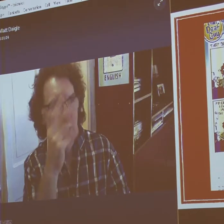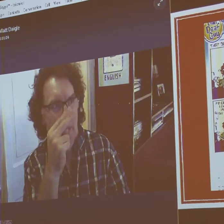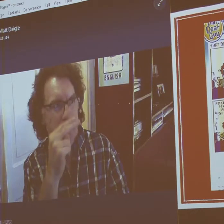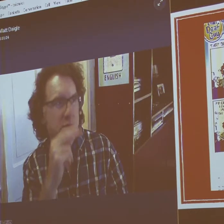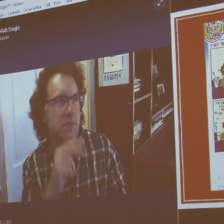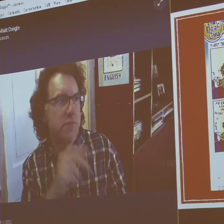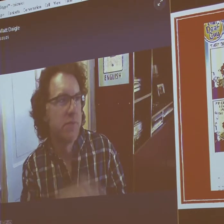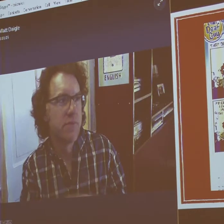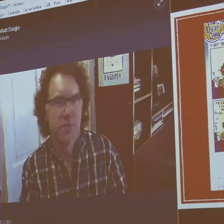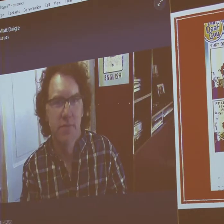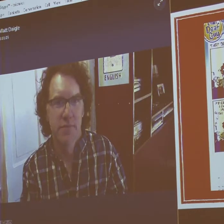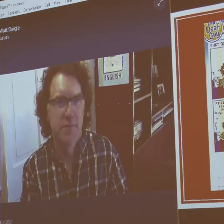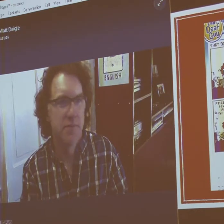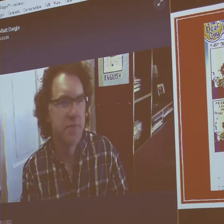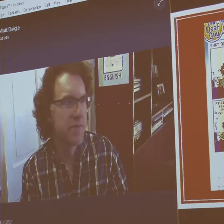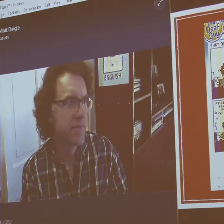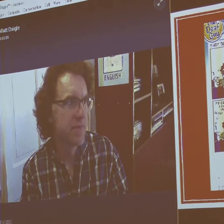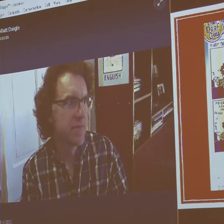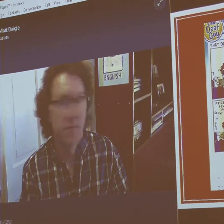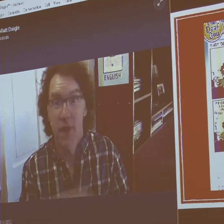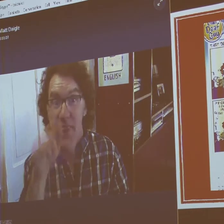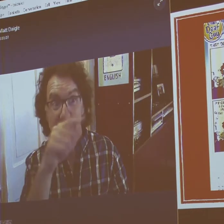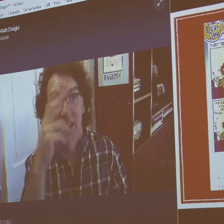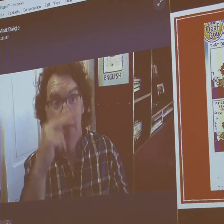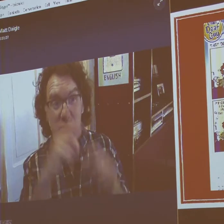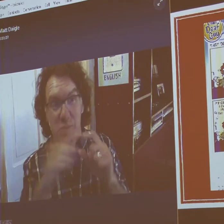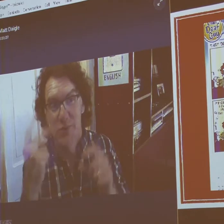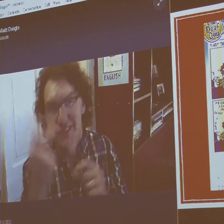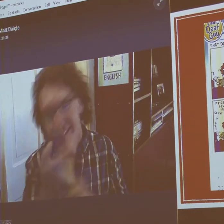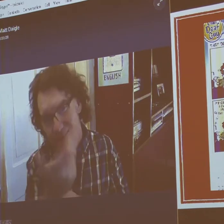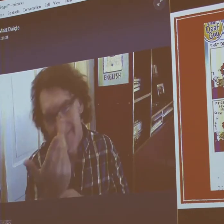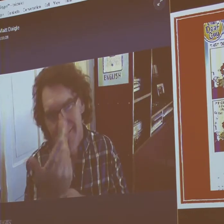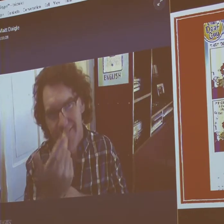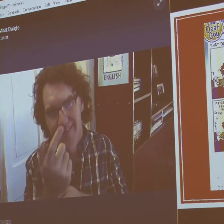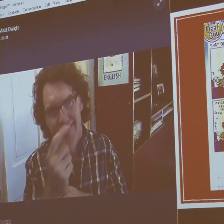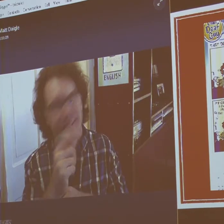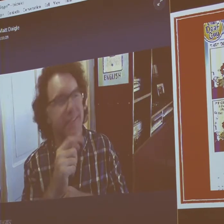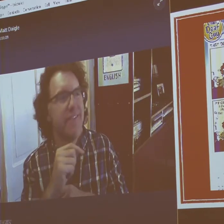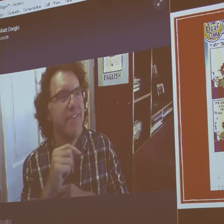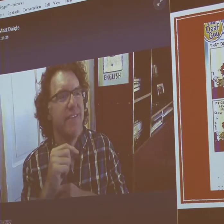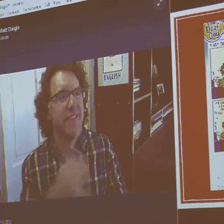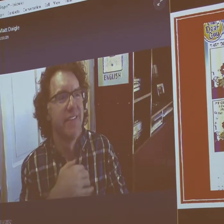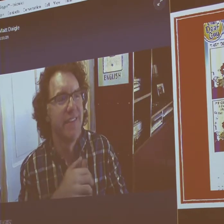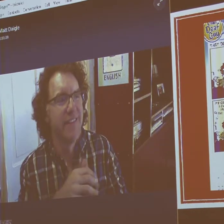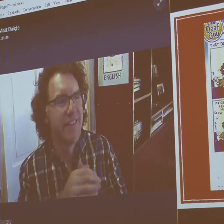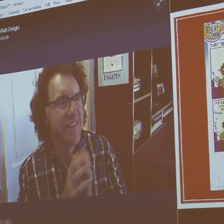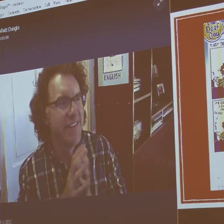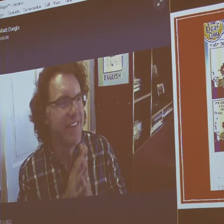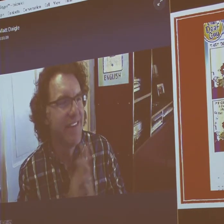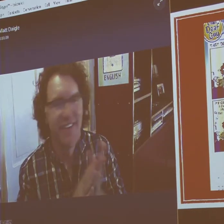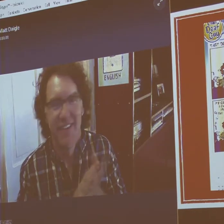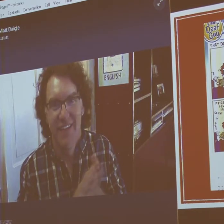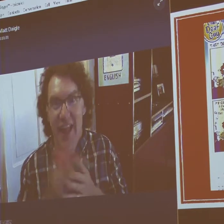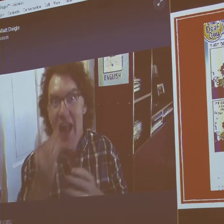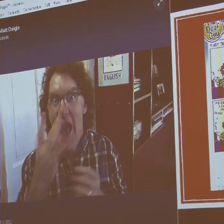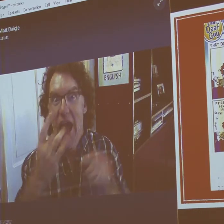cartoon that we've posted since 2010 in there. And that's another comic strip that we did,